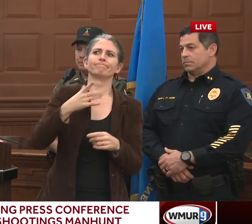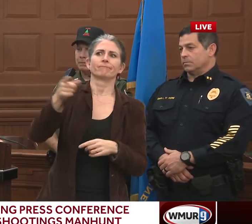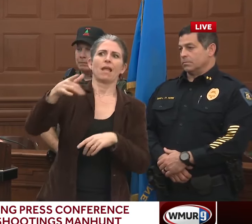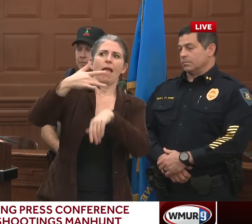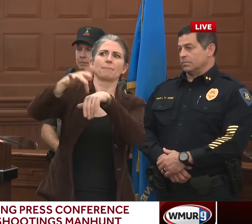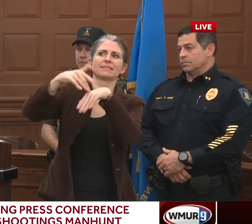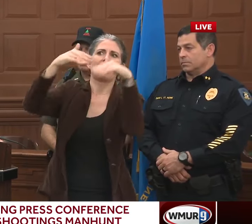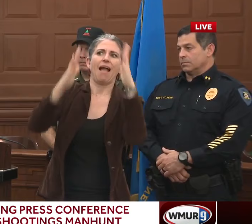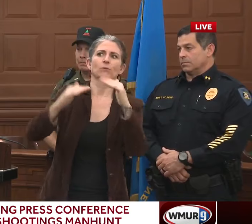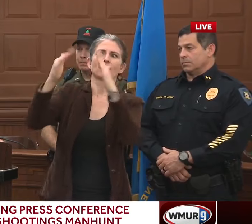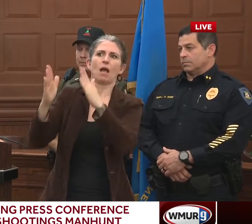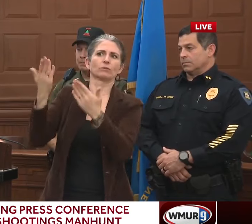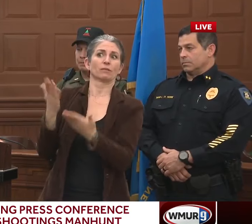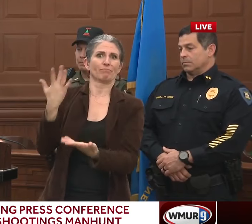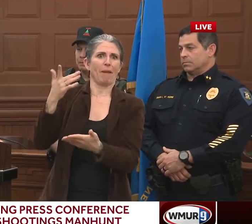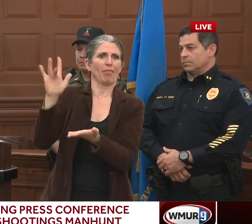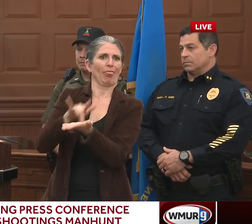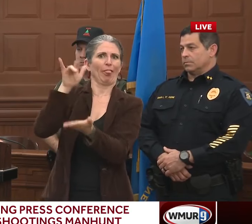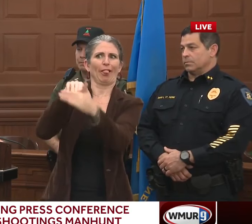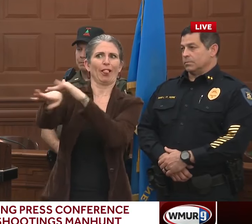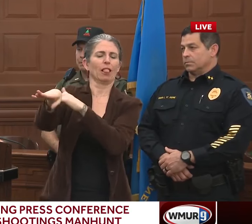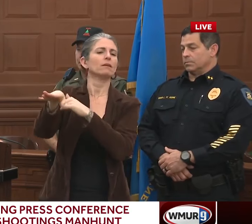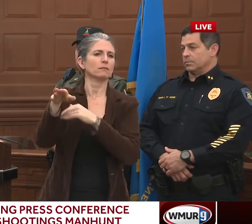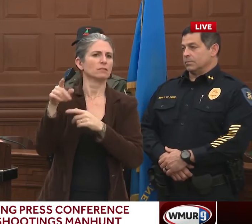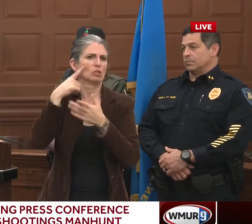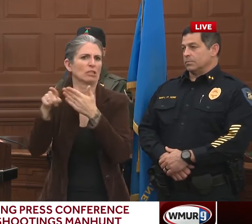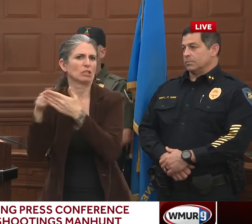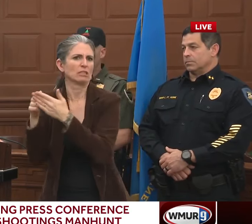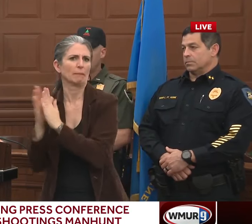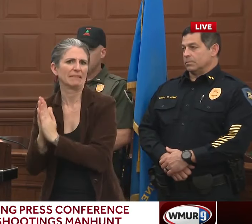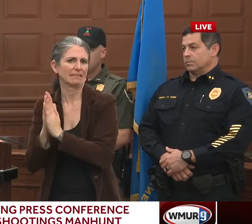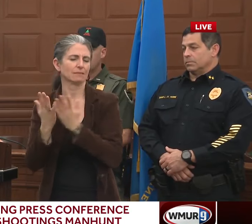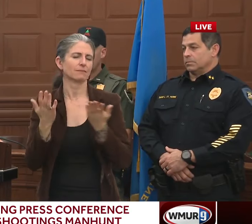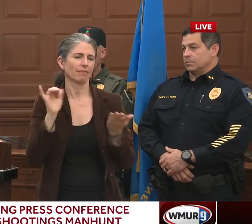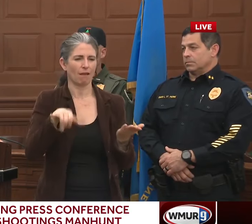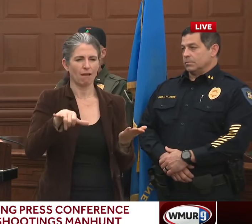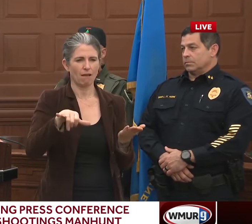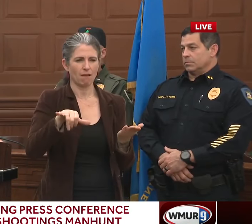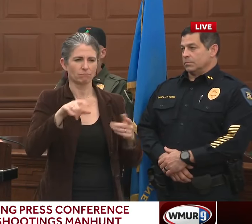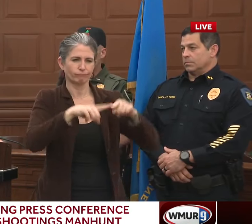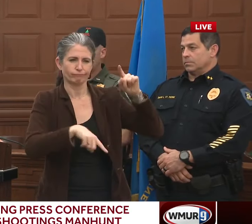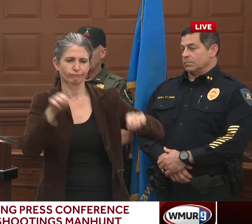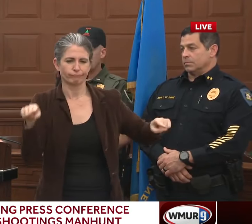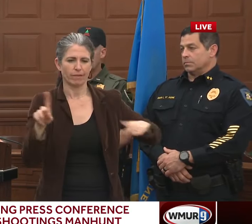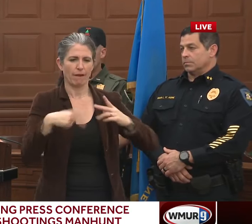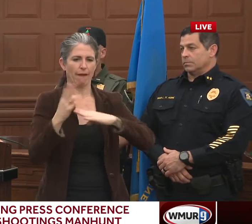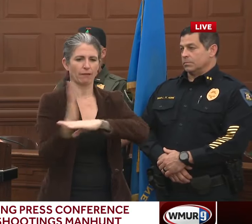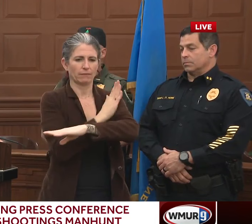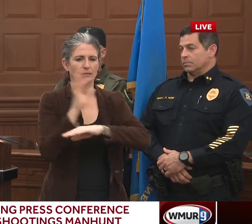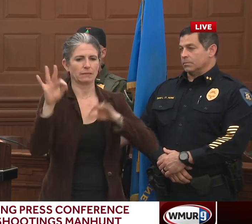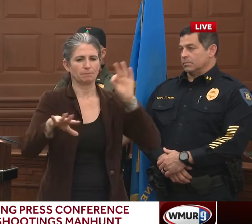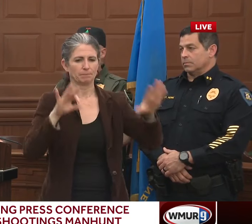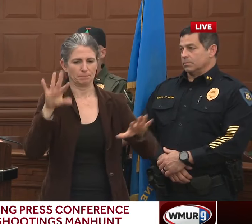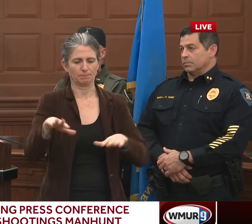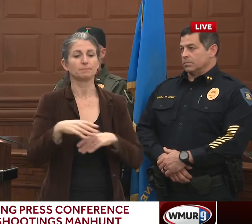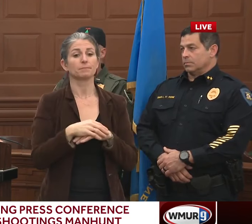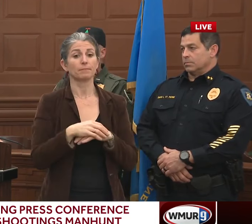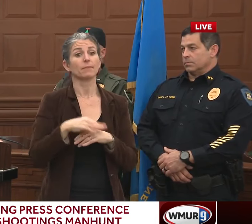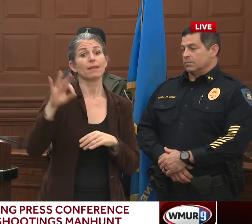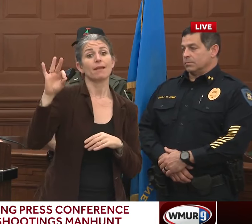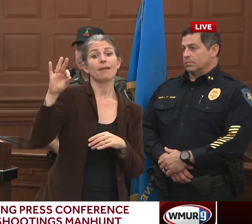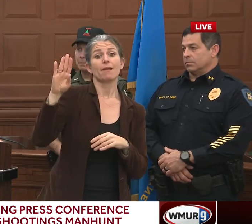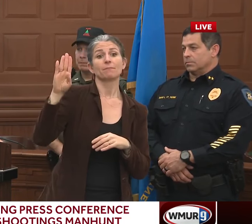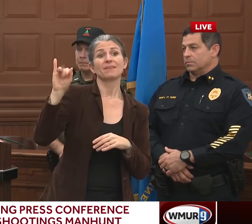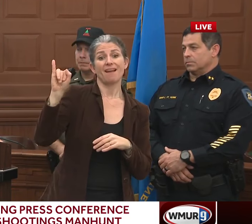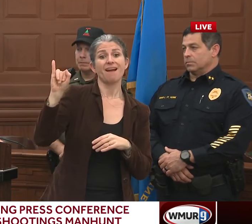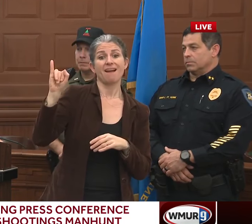and I'm also going to use that opportunity to the FBI supervisory agent in charge, Jody Cohen, who has